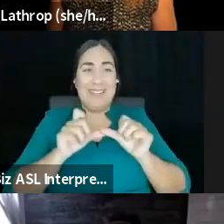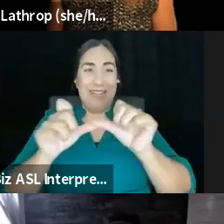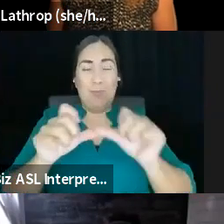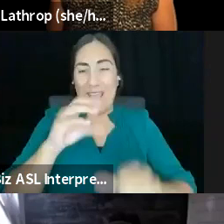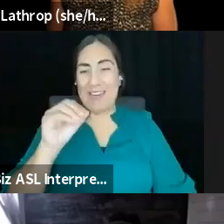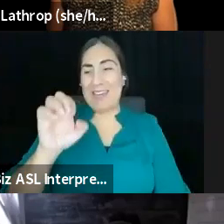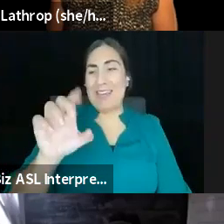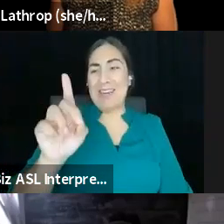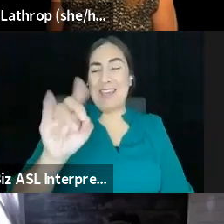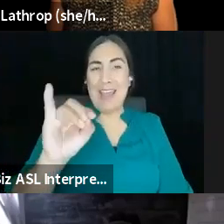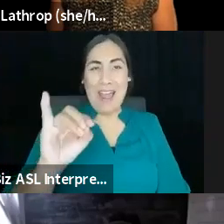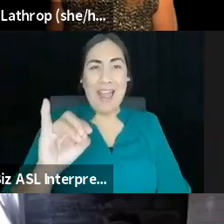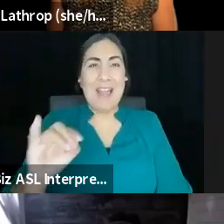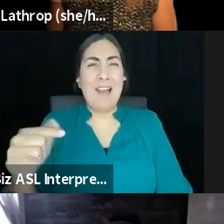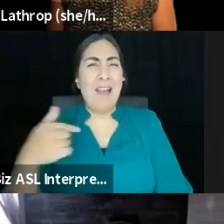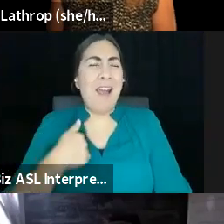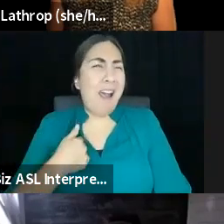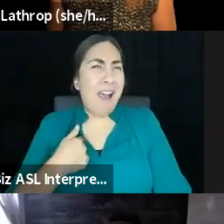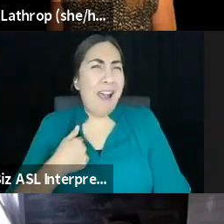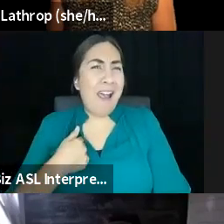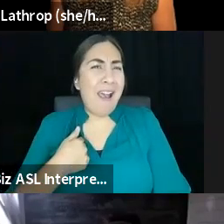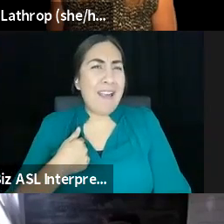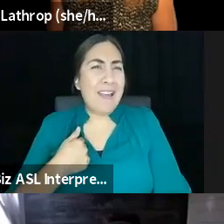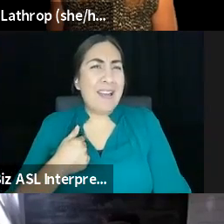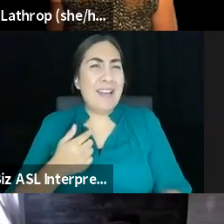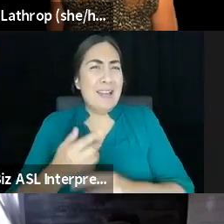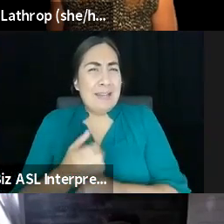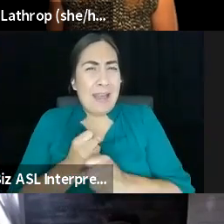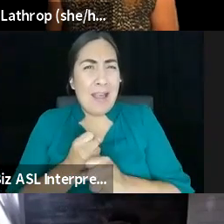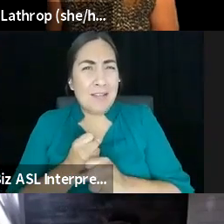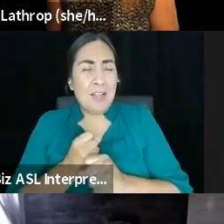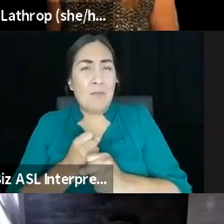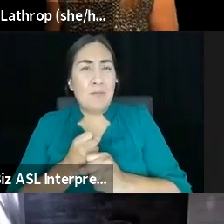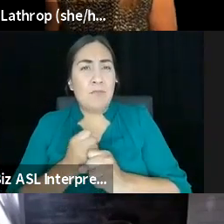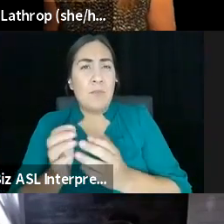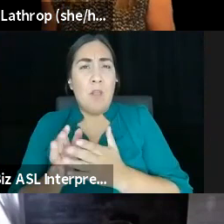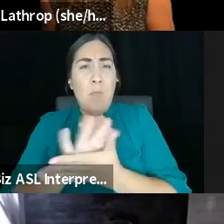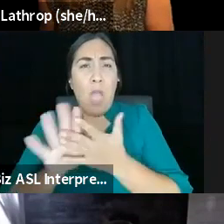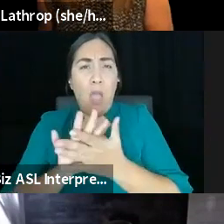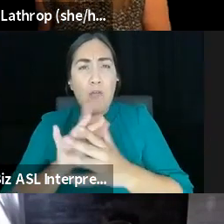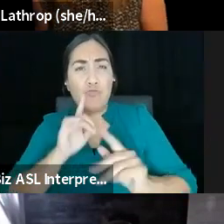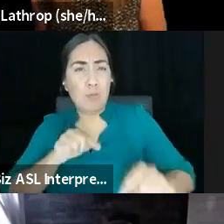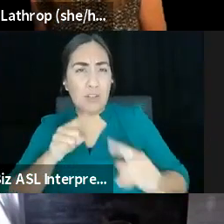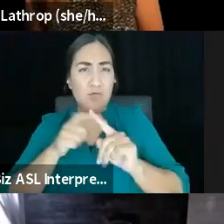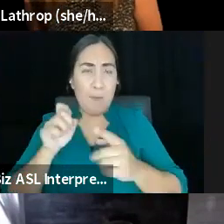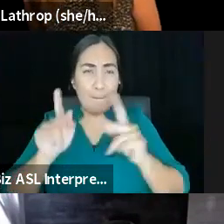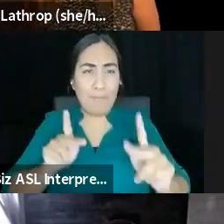I get baffled responses from people and I want to